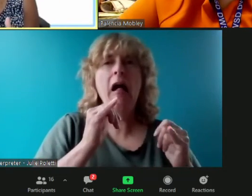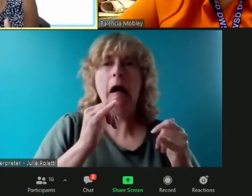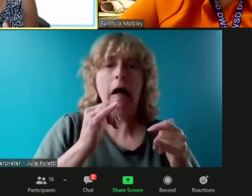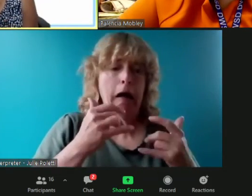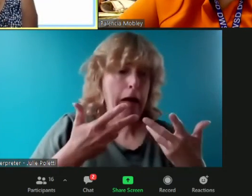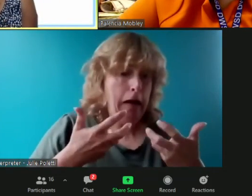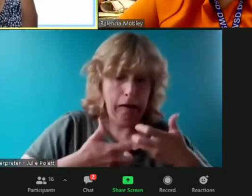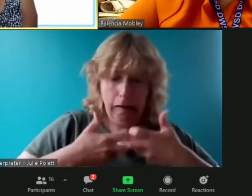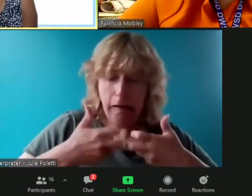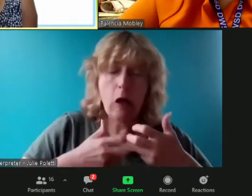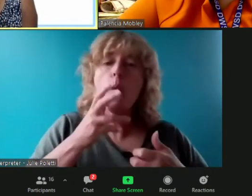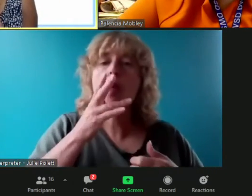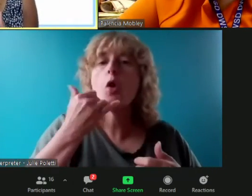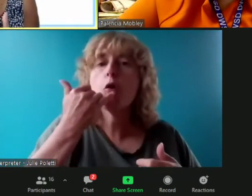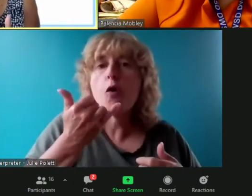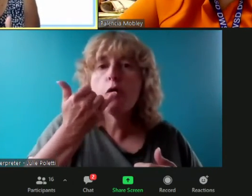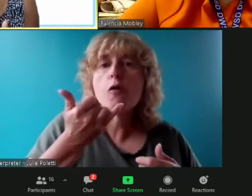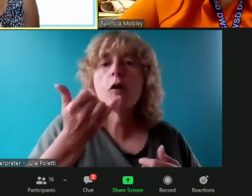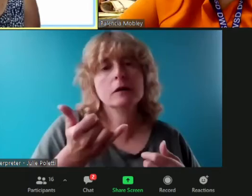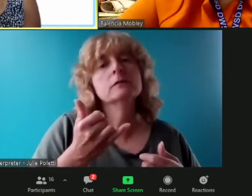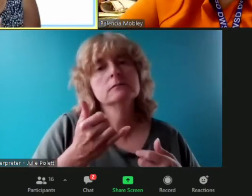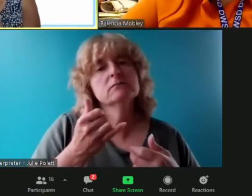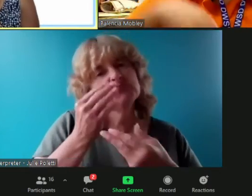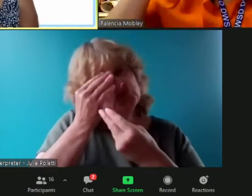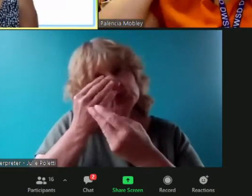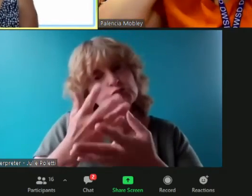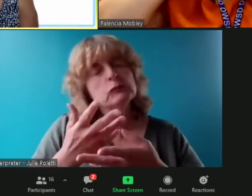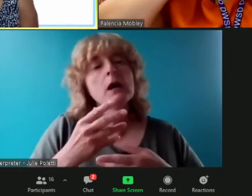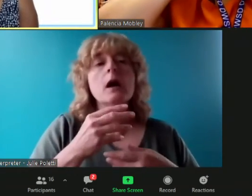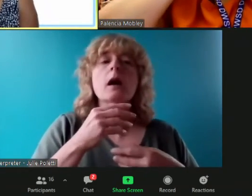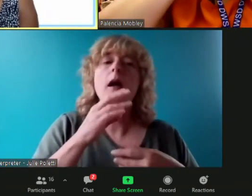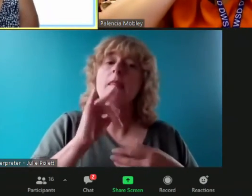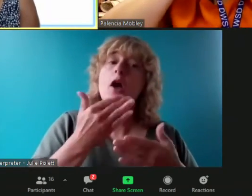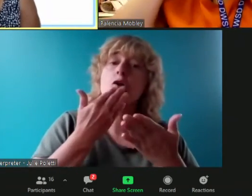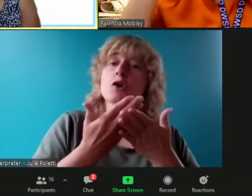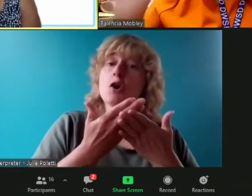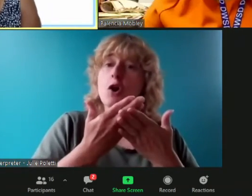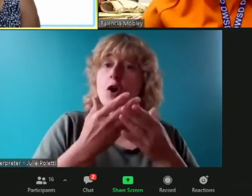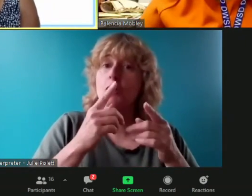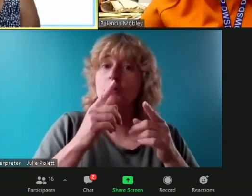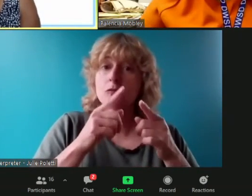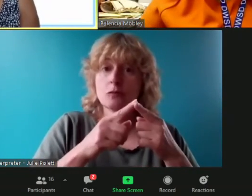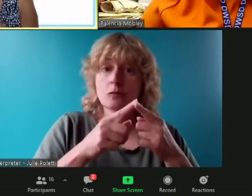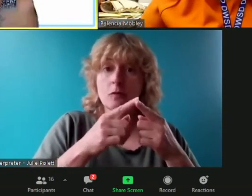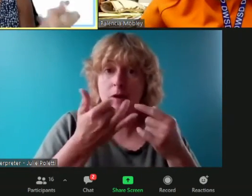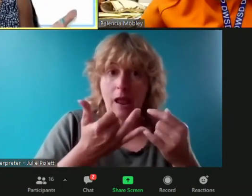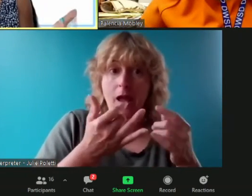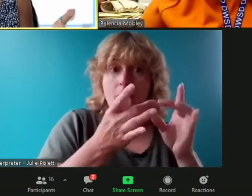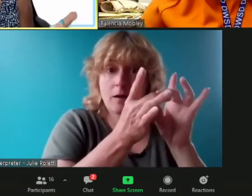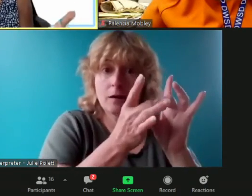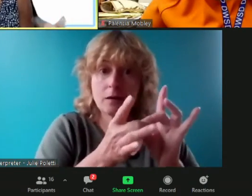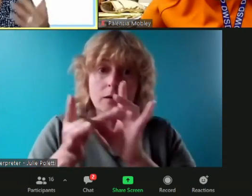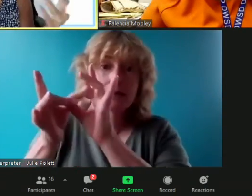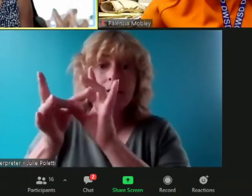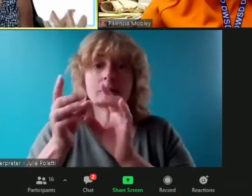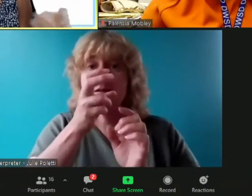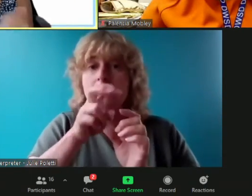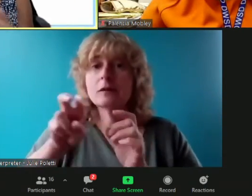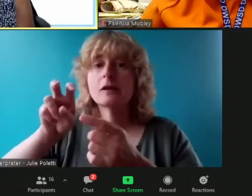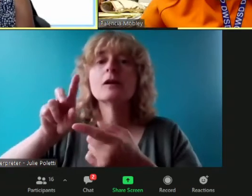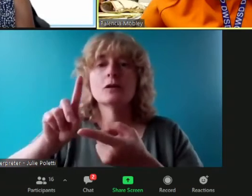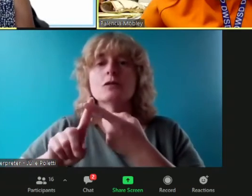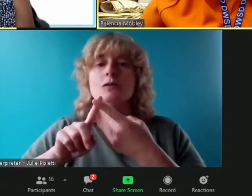and and that's a good segue to ask uh heba if you would join us from from wayne metro thank you